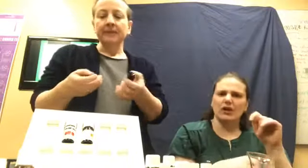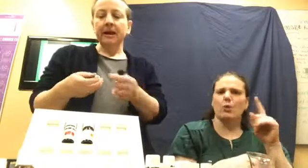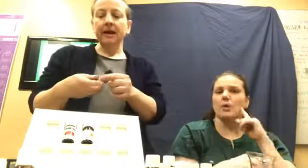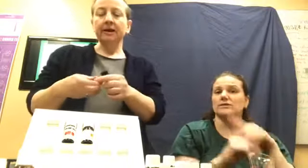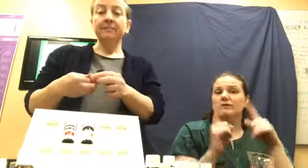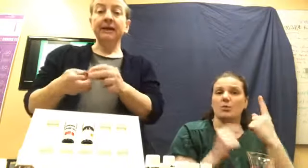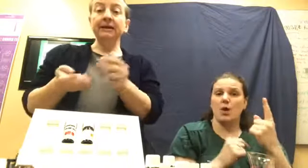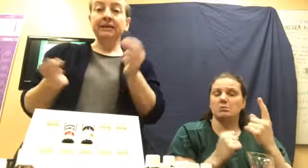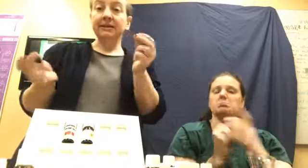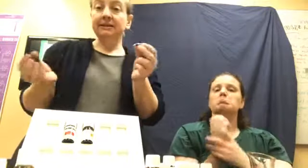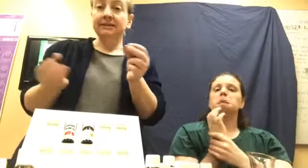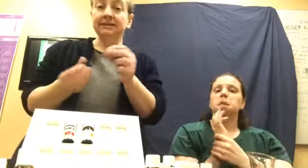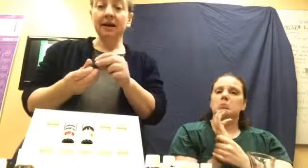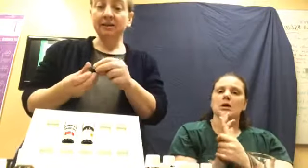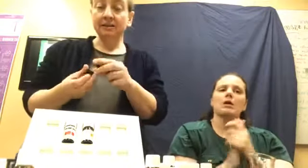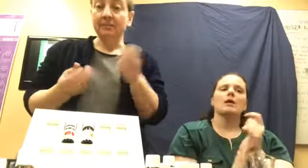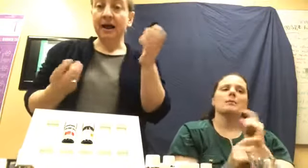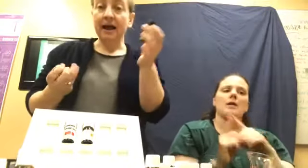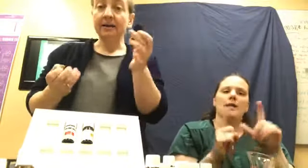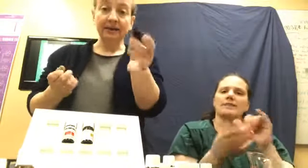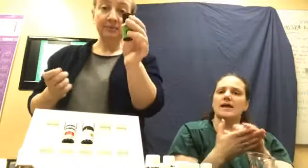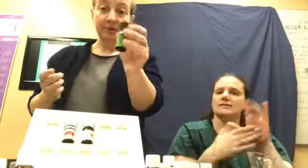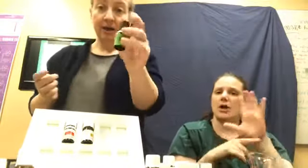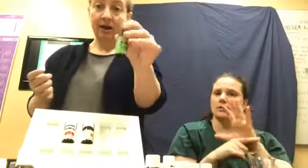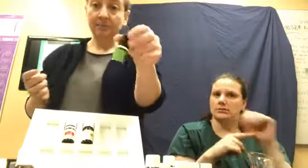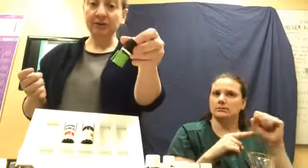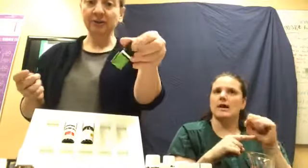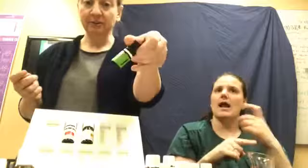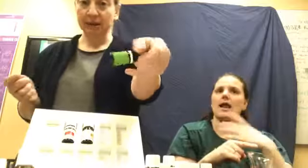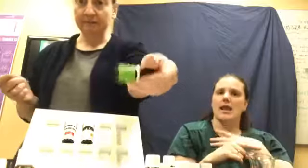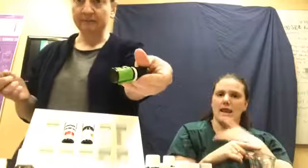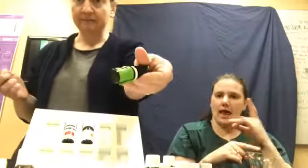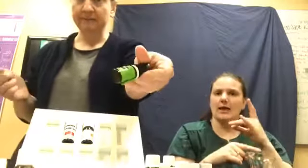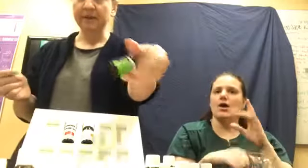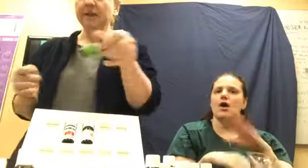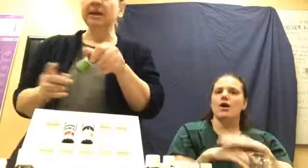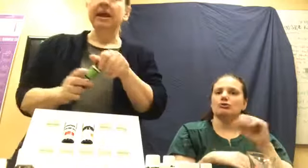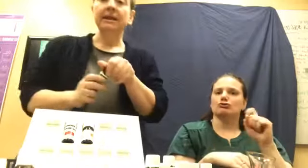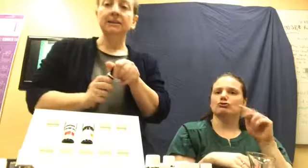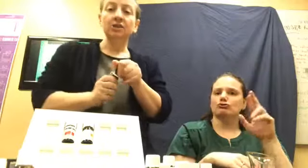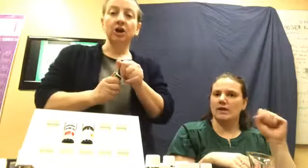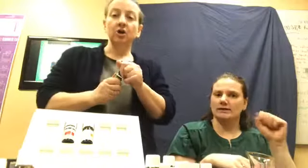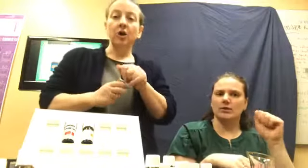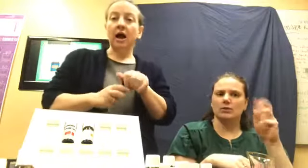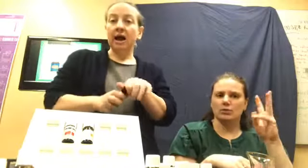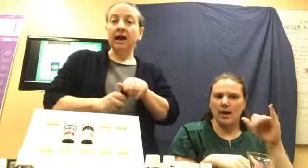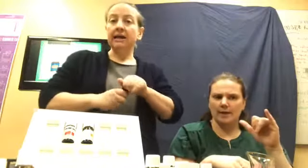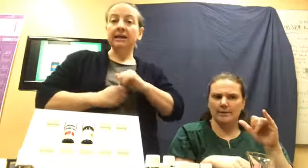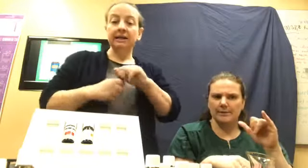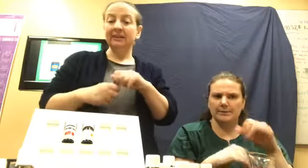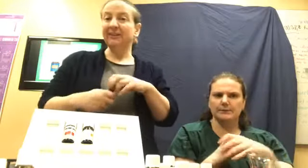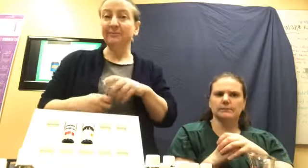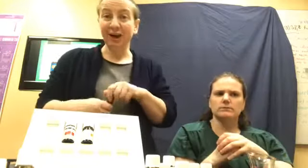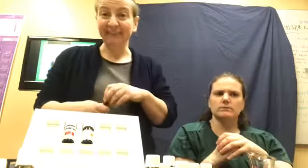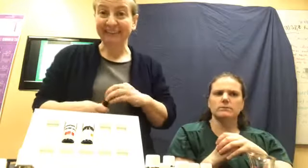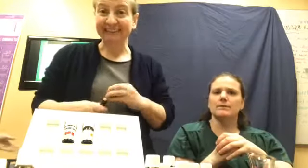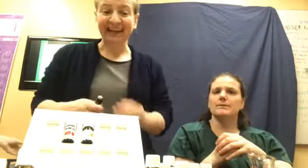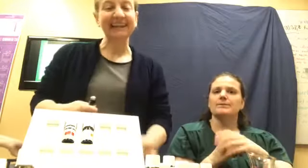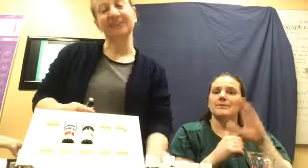Uh, but it's awesome. I like to put it on my stress away. And so I, if I'm driving, I get